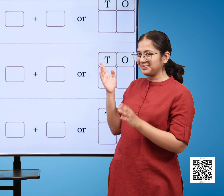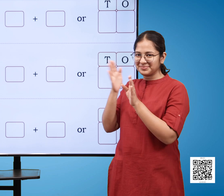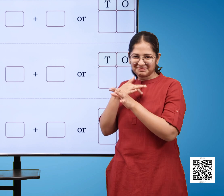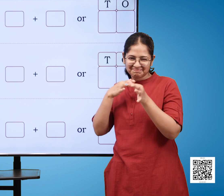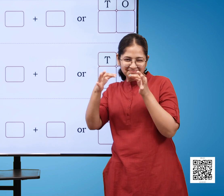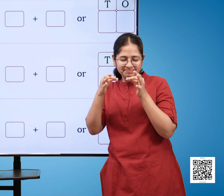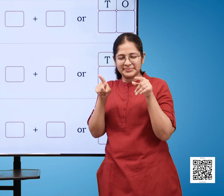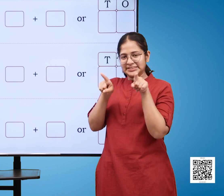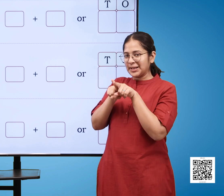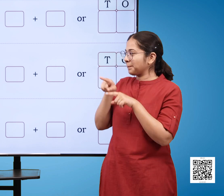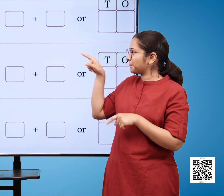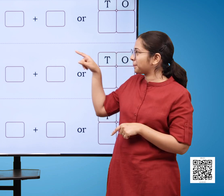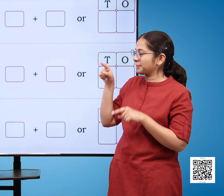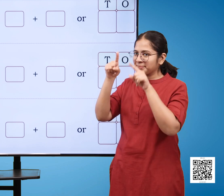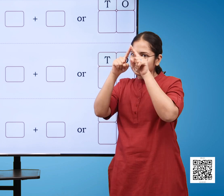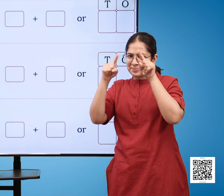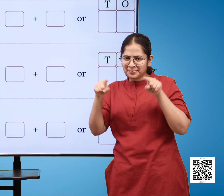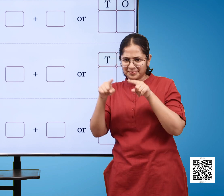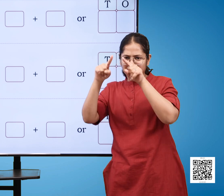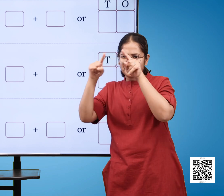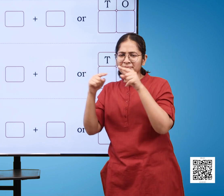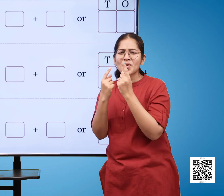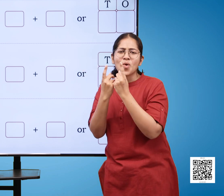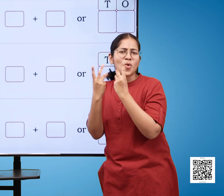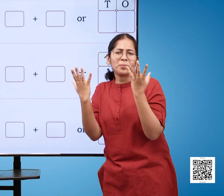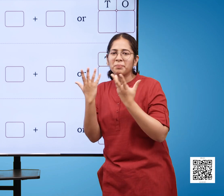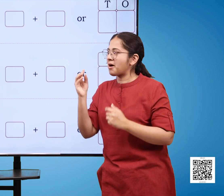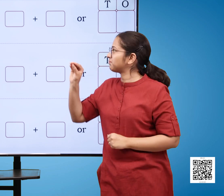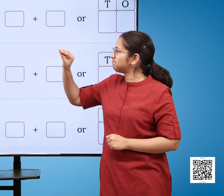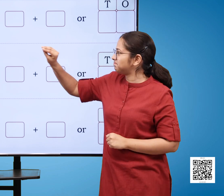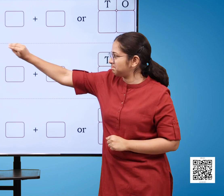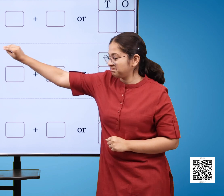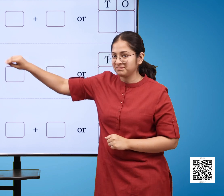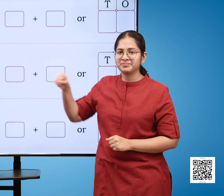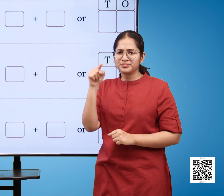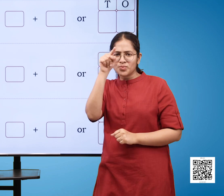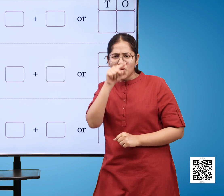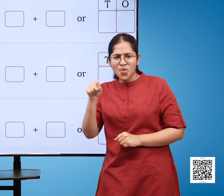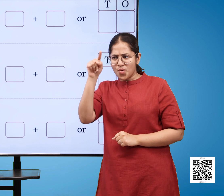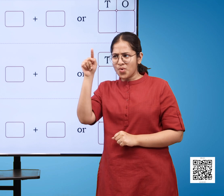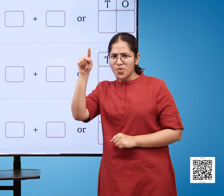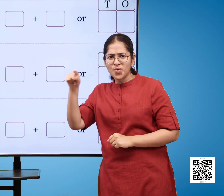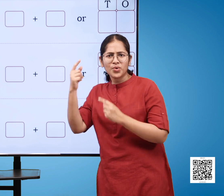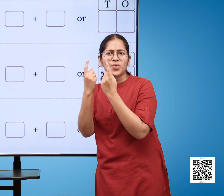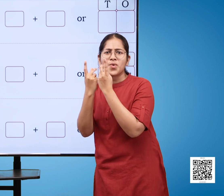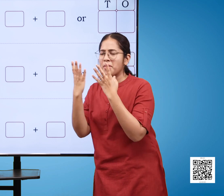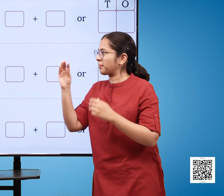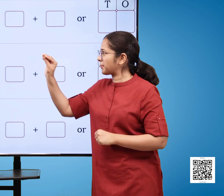three brown triangles blank tens two brown circles blank